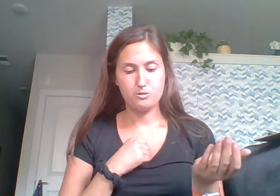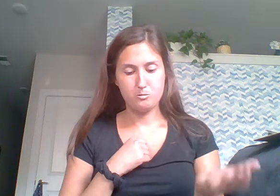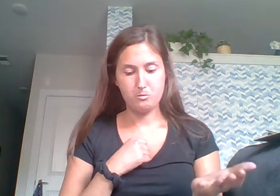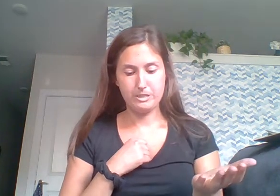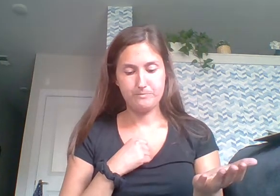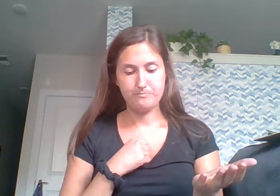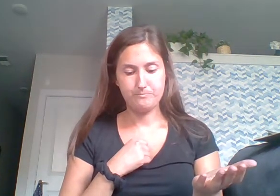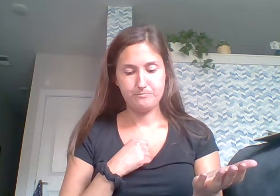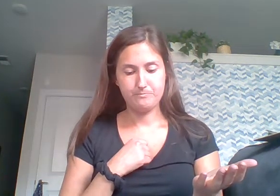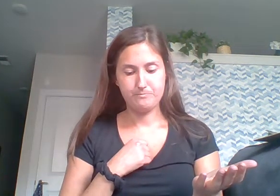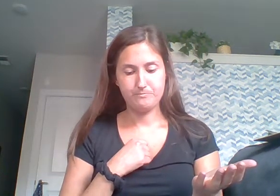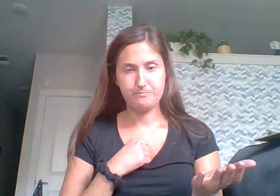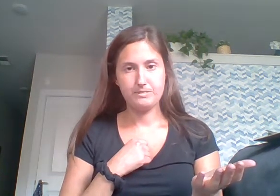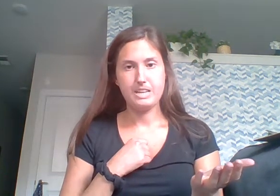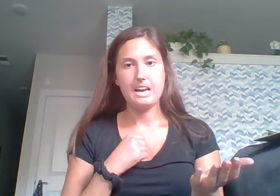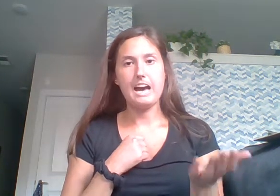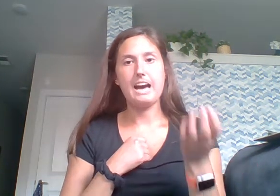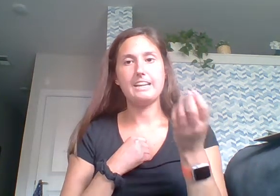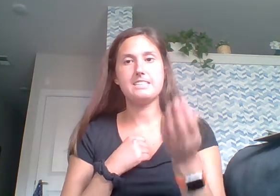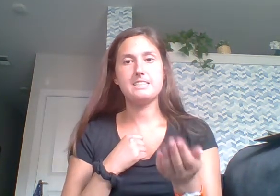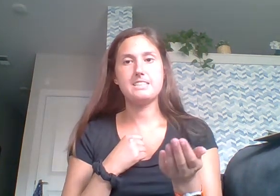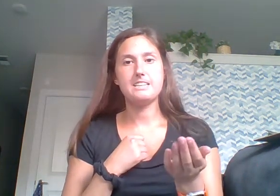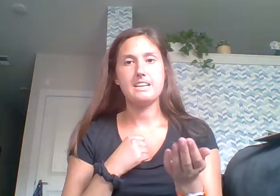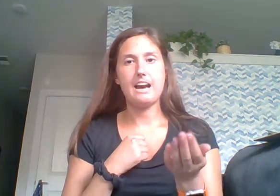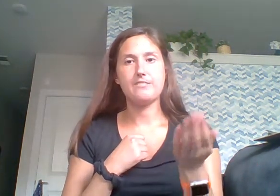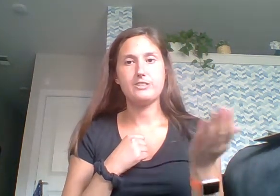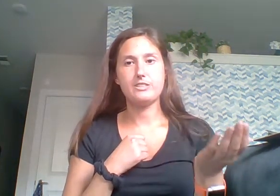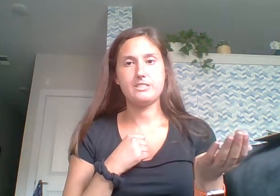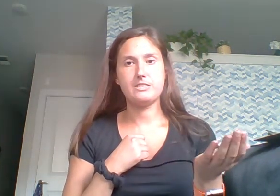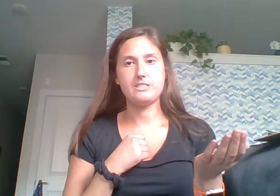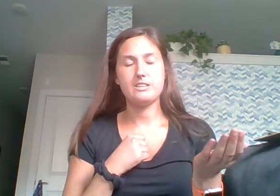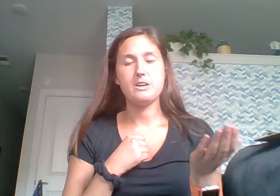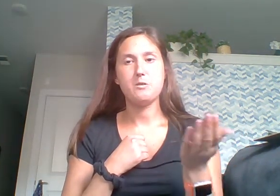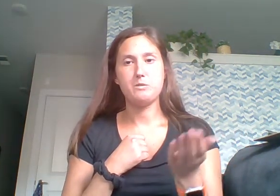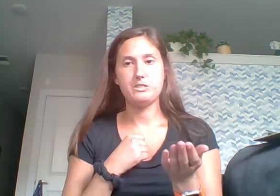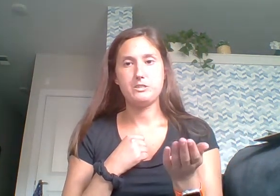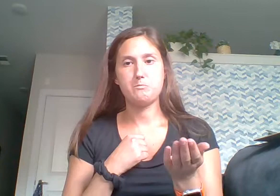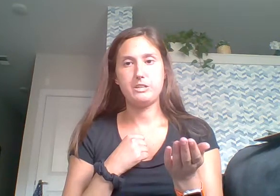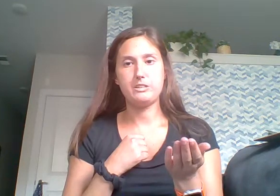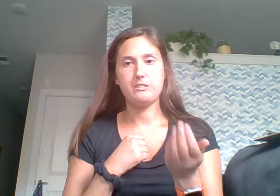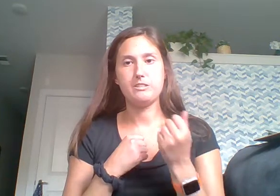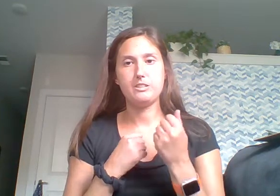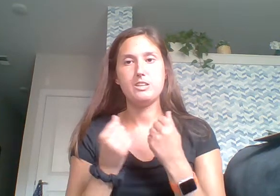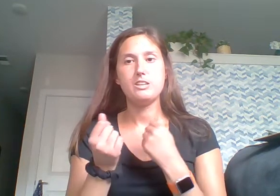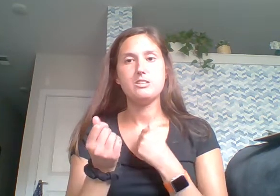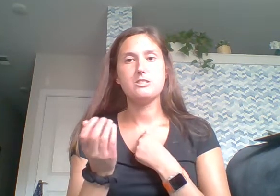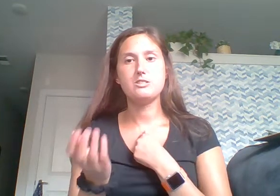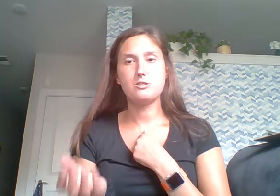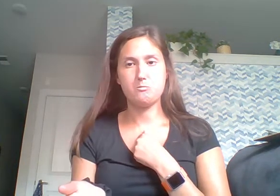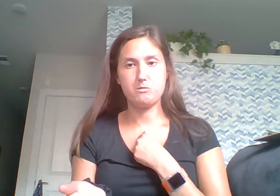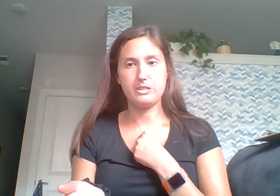Soar. Add a t. After the s. What's your word? Store.